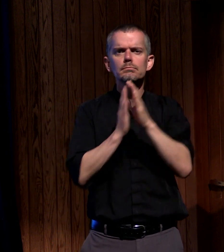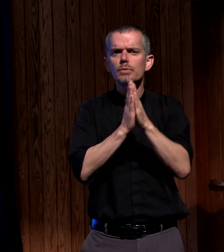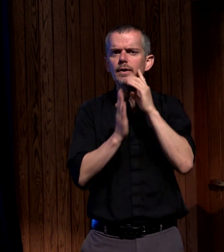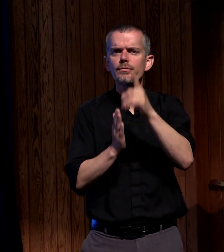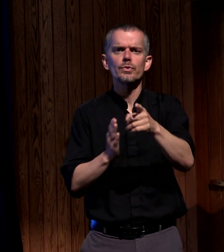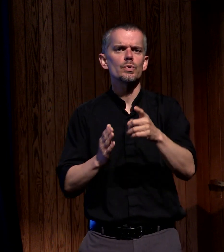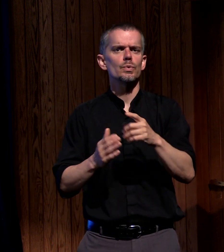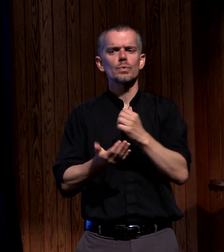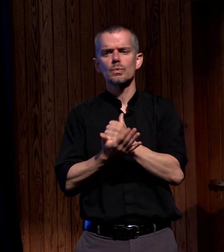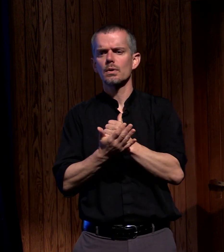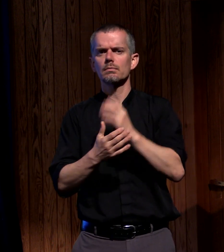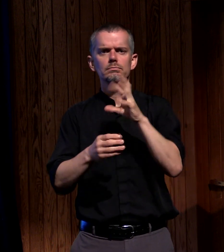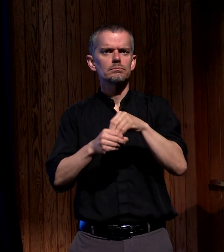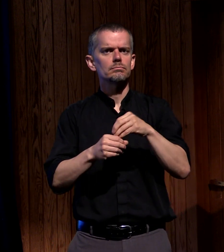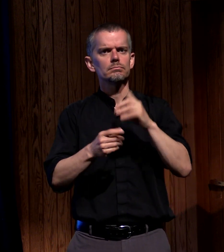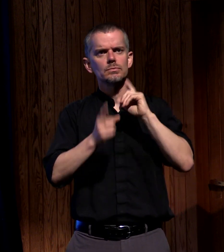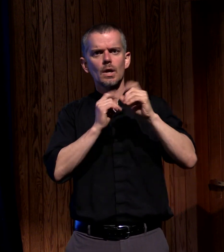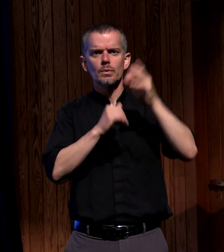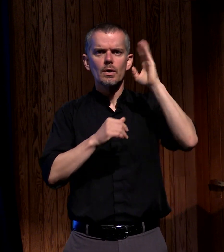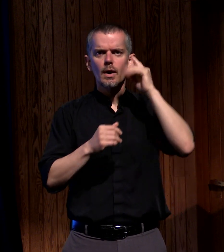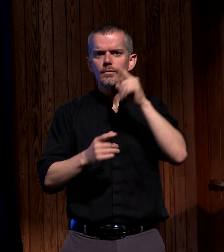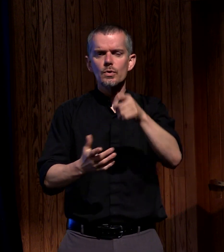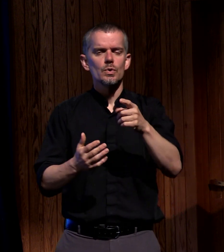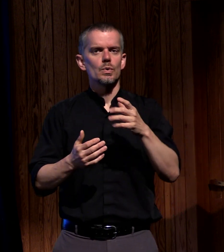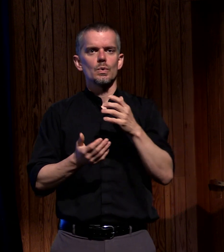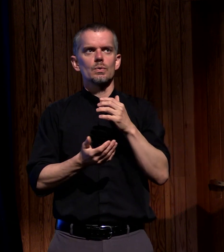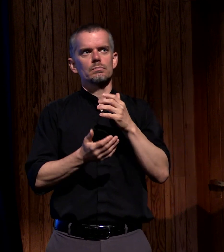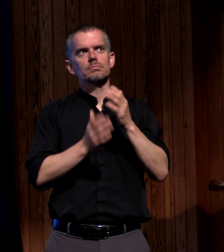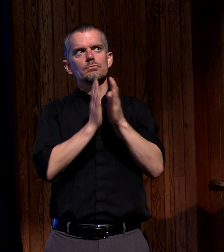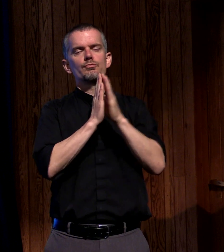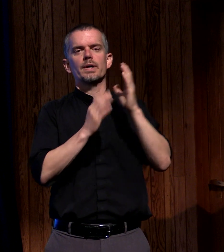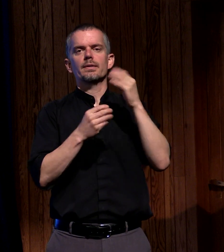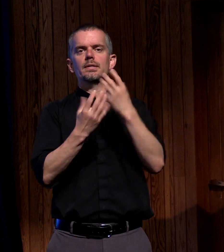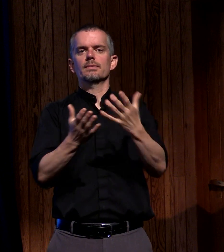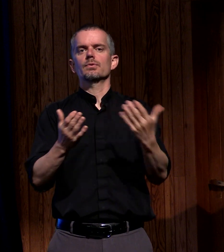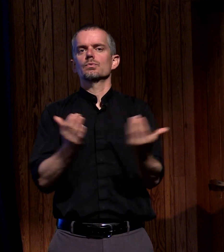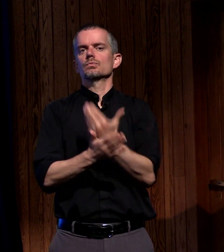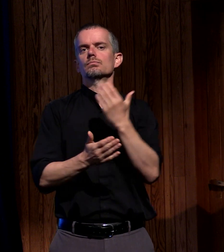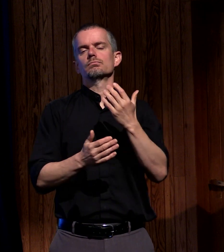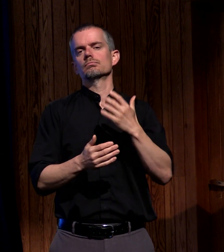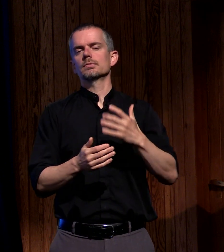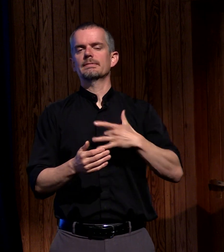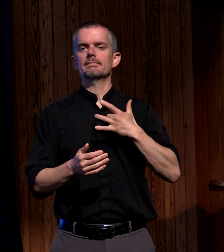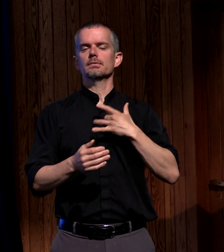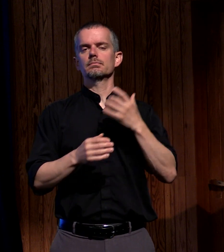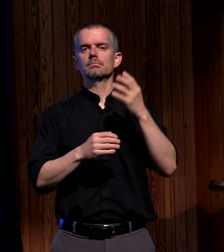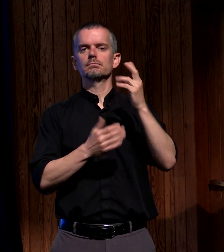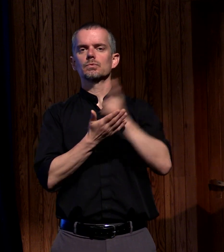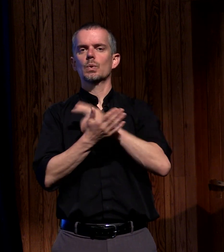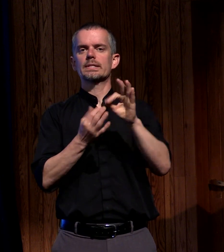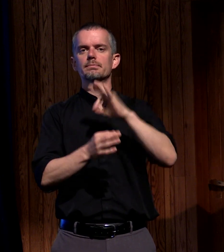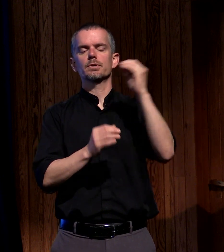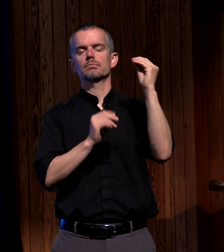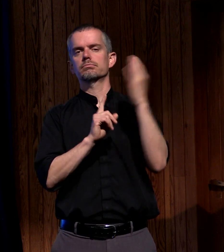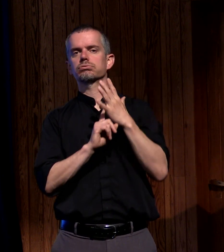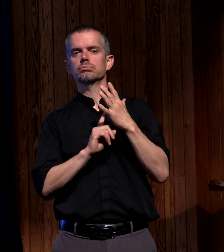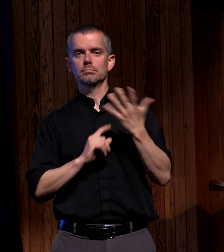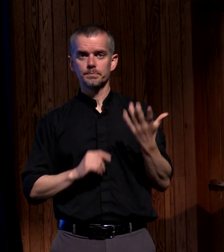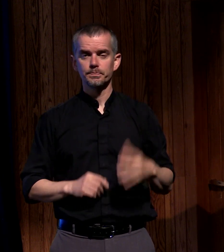to receive a fresh filling of the Holy Spirit the invitations are many today the altar the